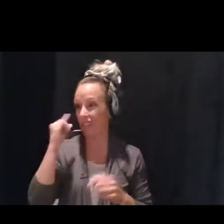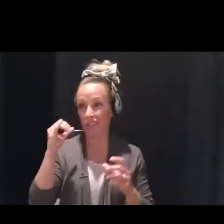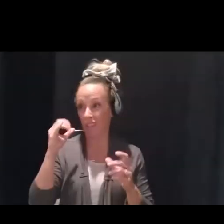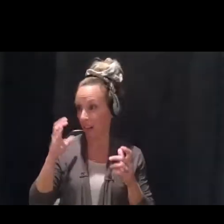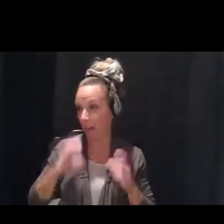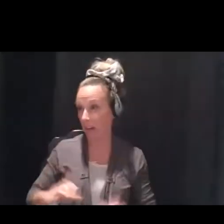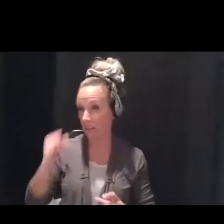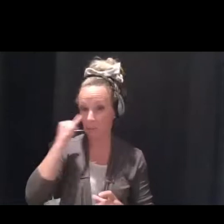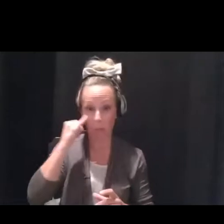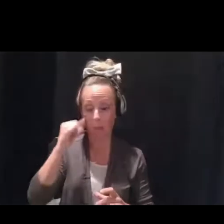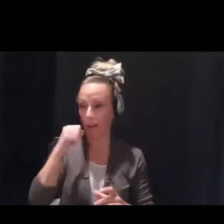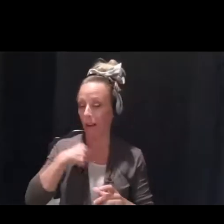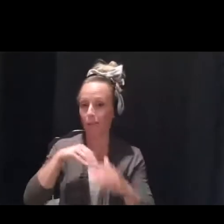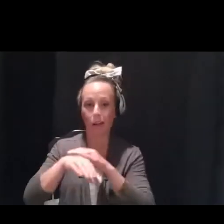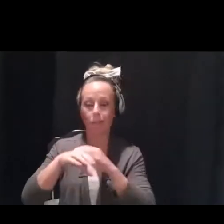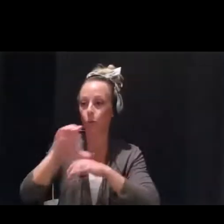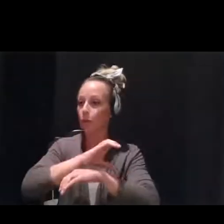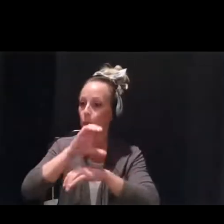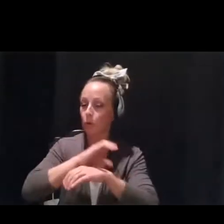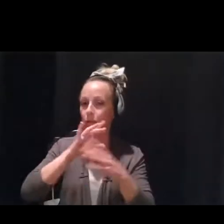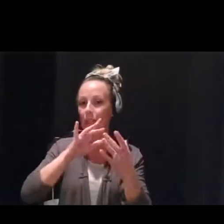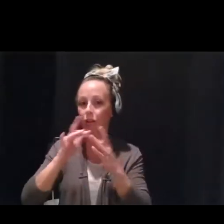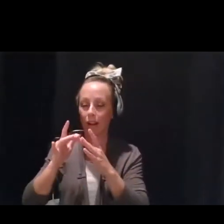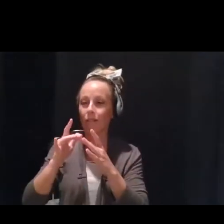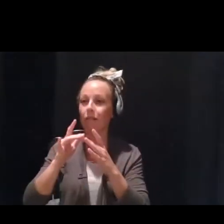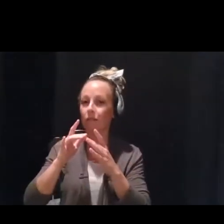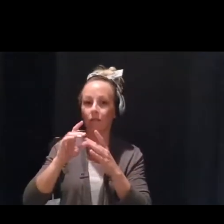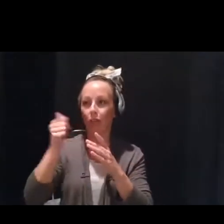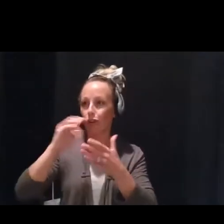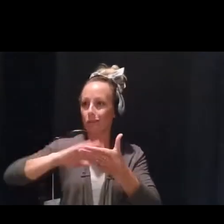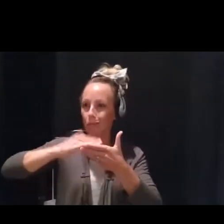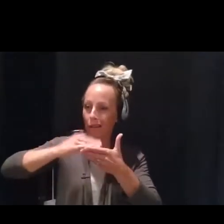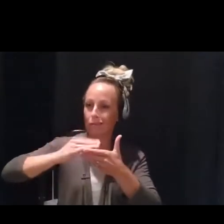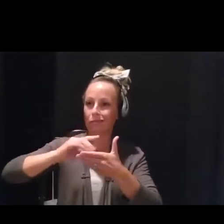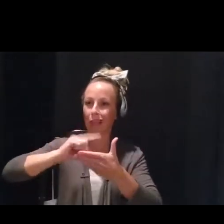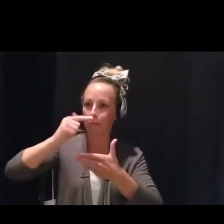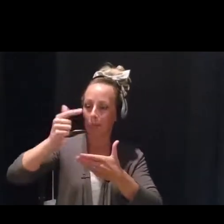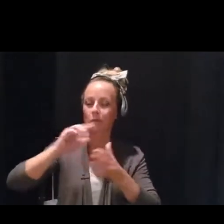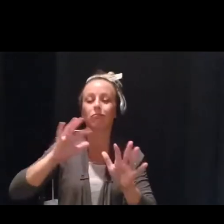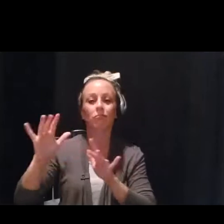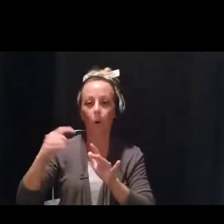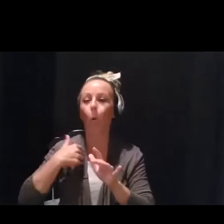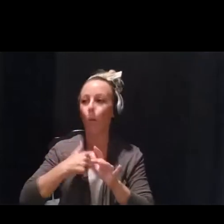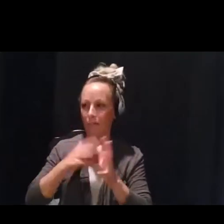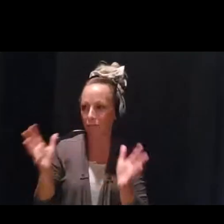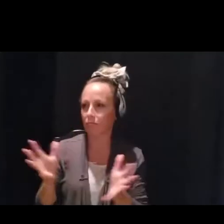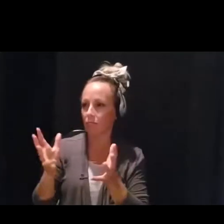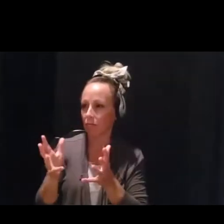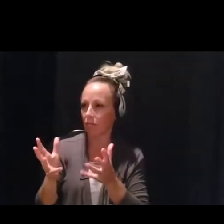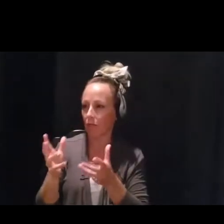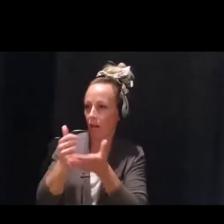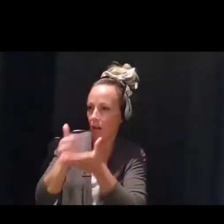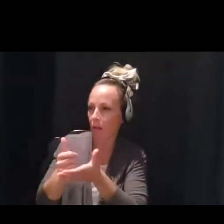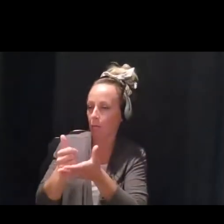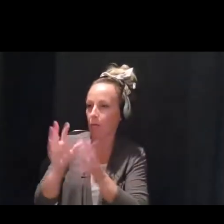computers or internet or app devices, we've continued our engagement with them through phone sessions